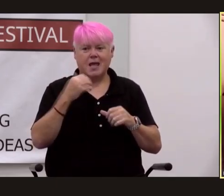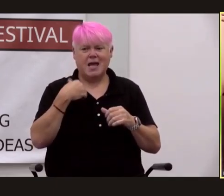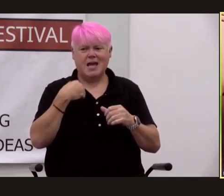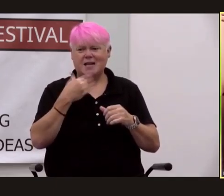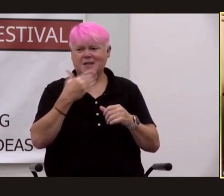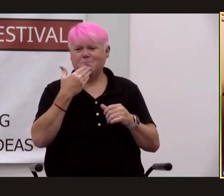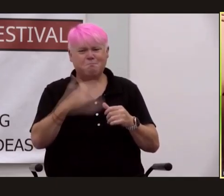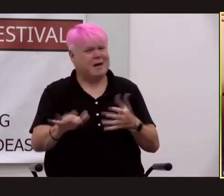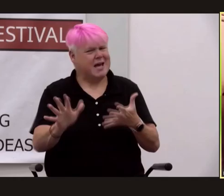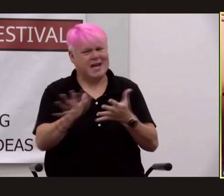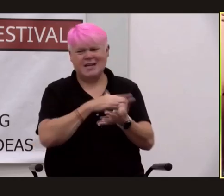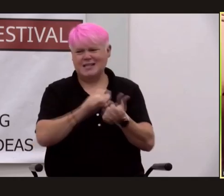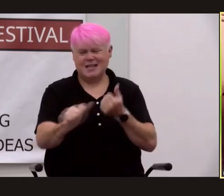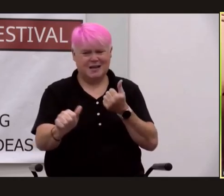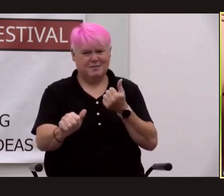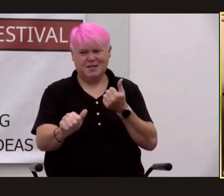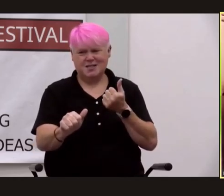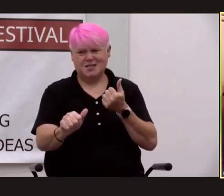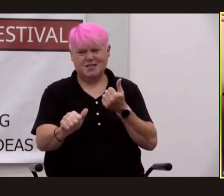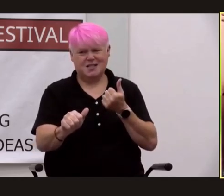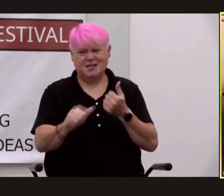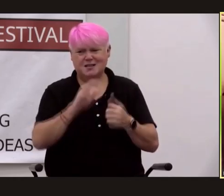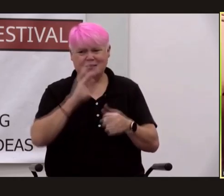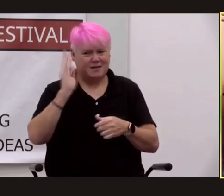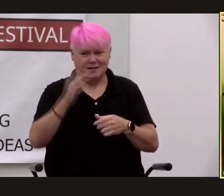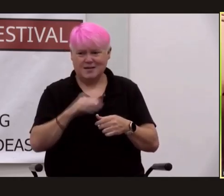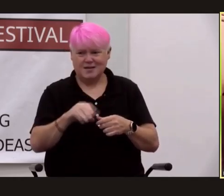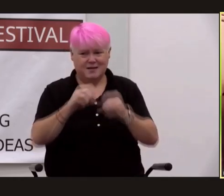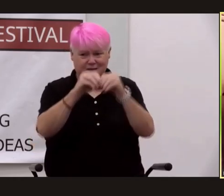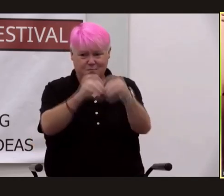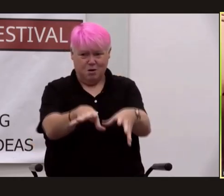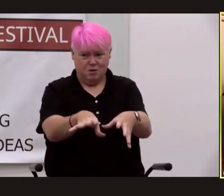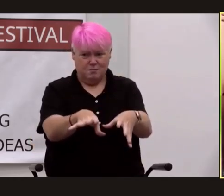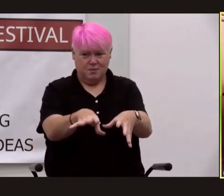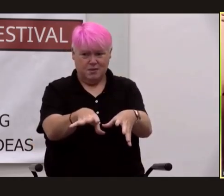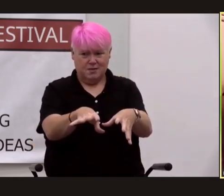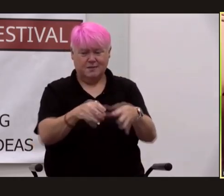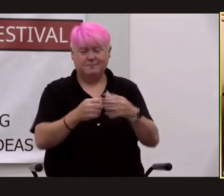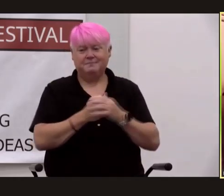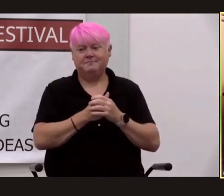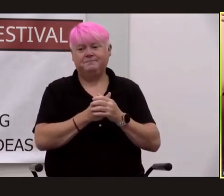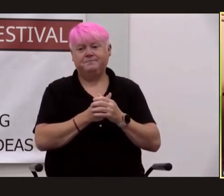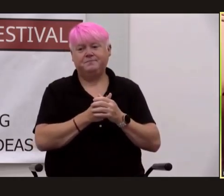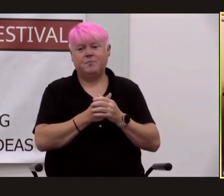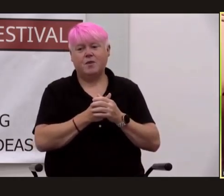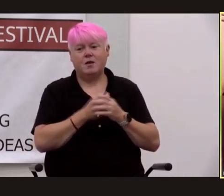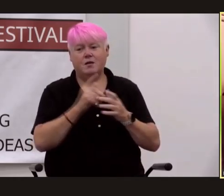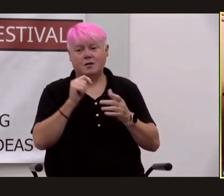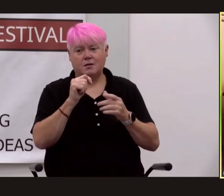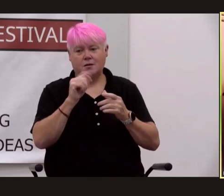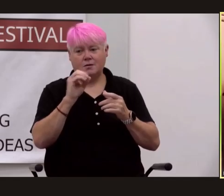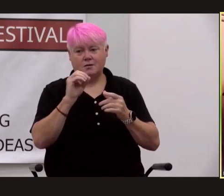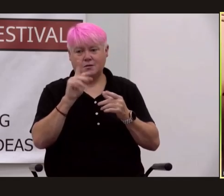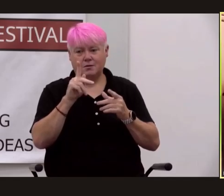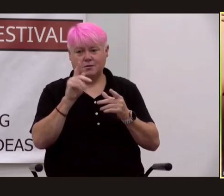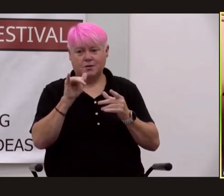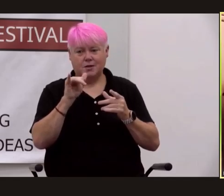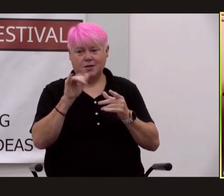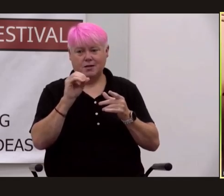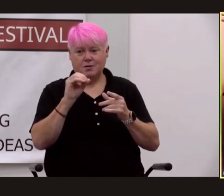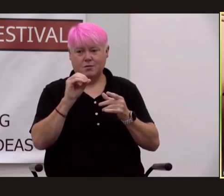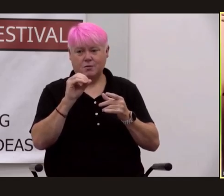suffered tokyo was never bombed atomically tokyo was bombed by sustained